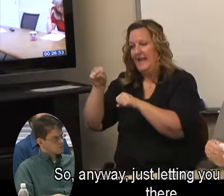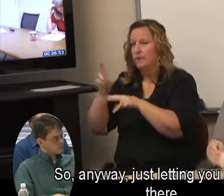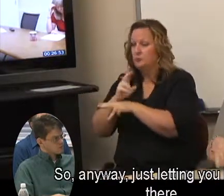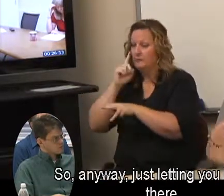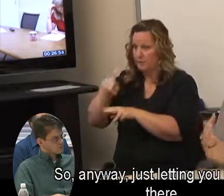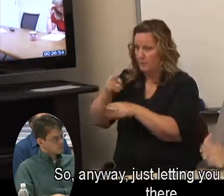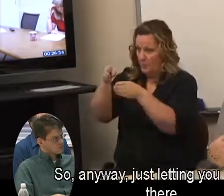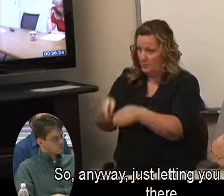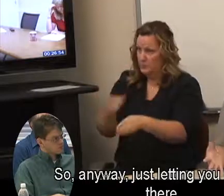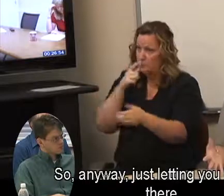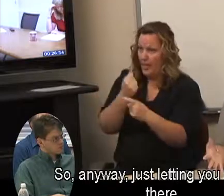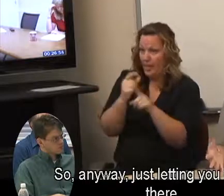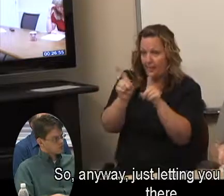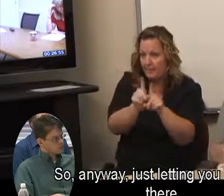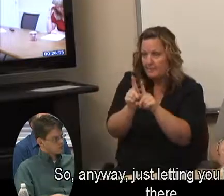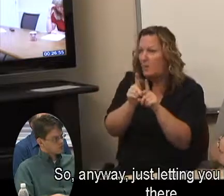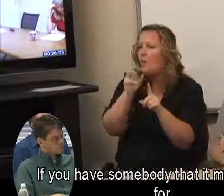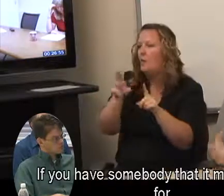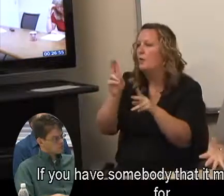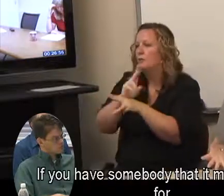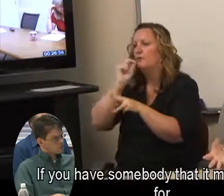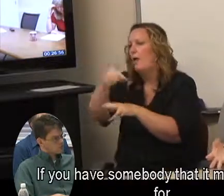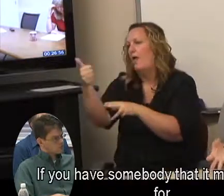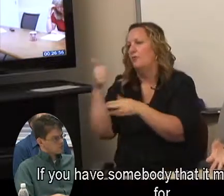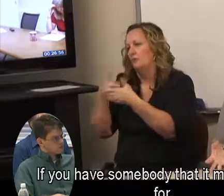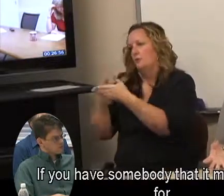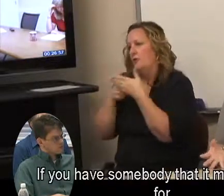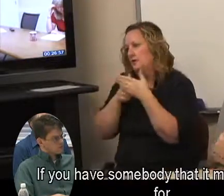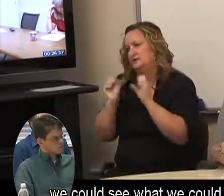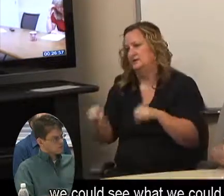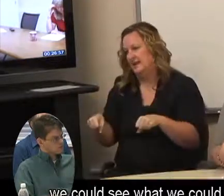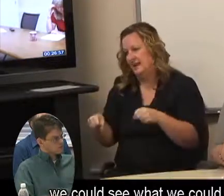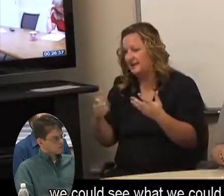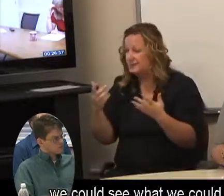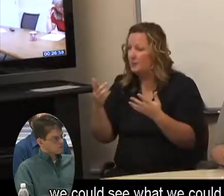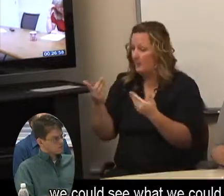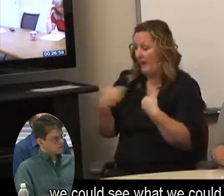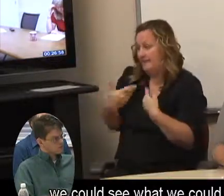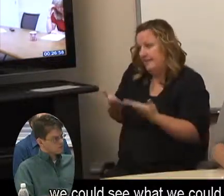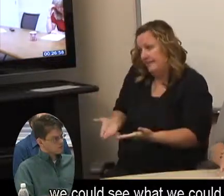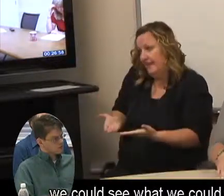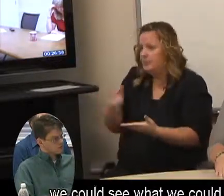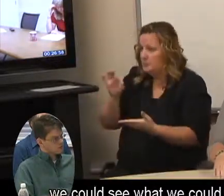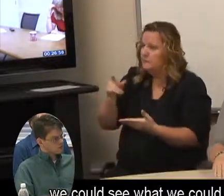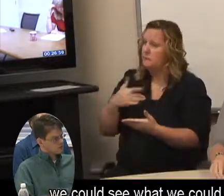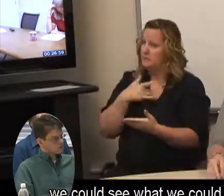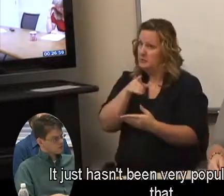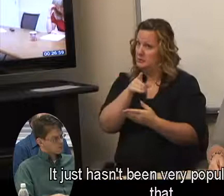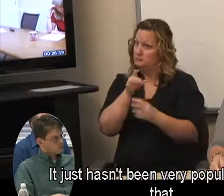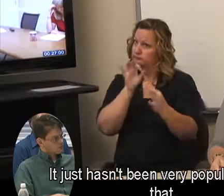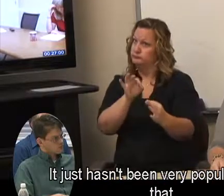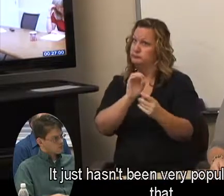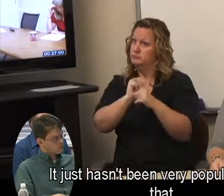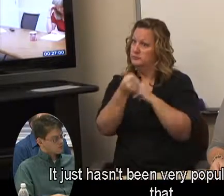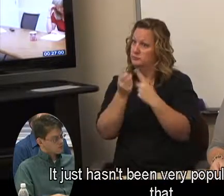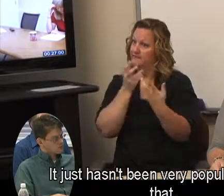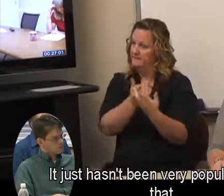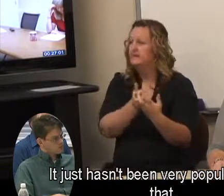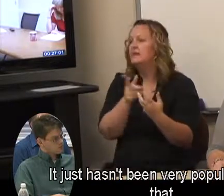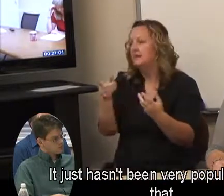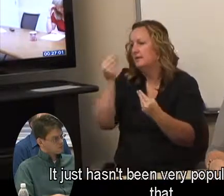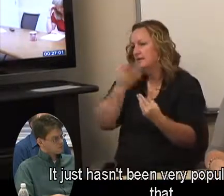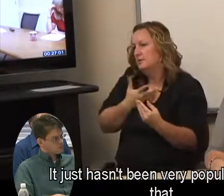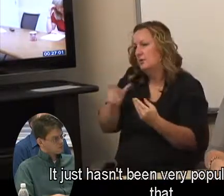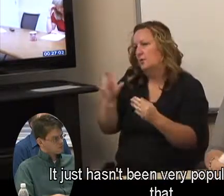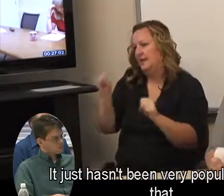anyway, just letting you know it's there. If you have somebody that it makes sense for, we could see what we could work out. It just hasn't